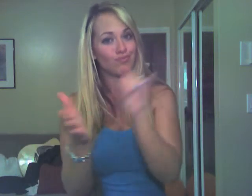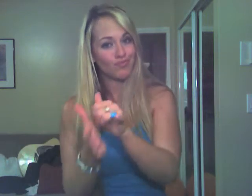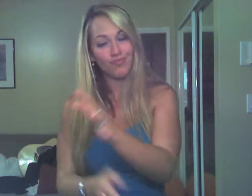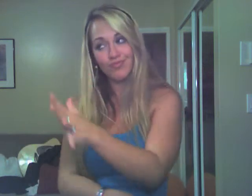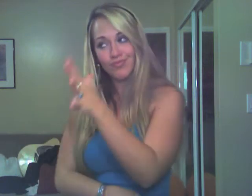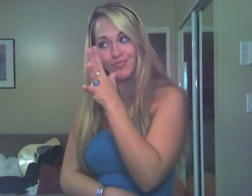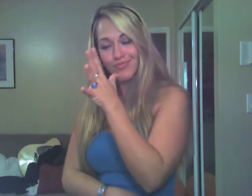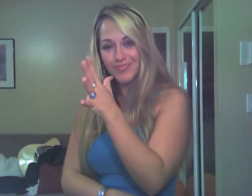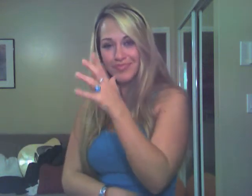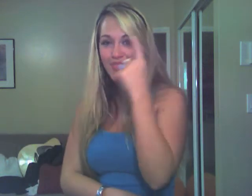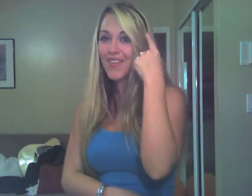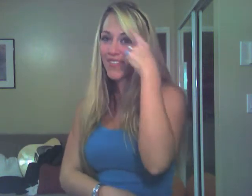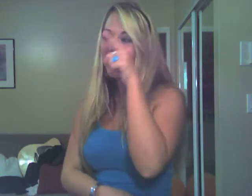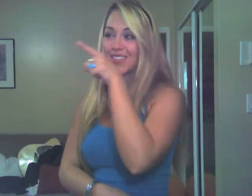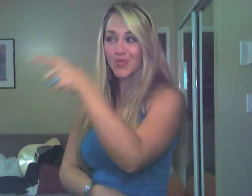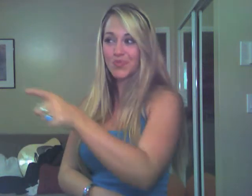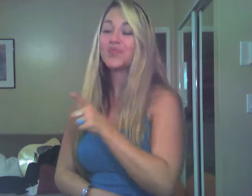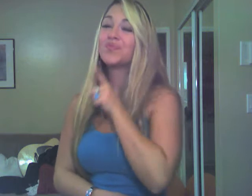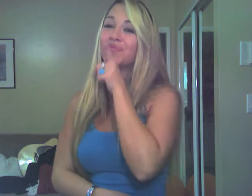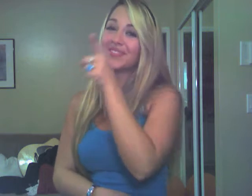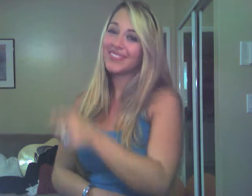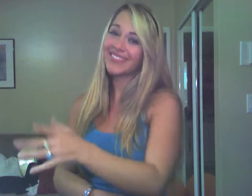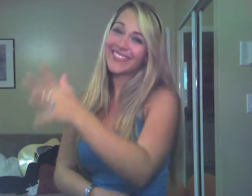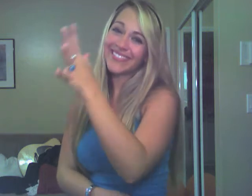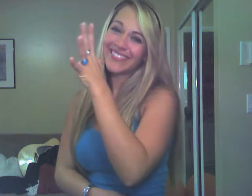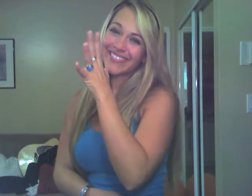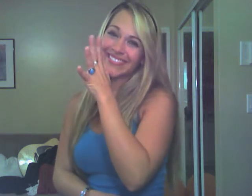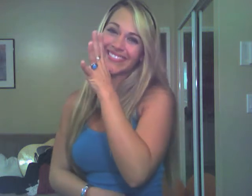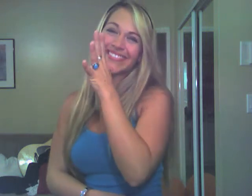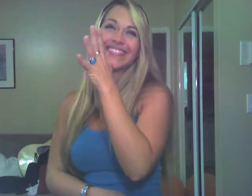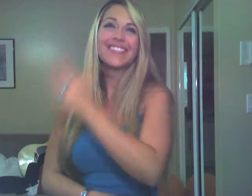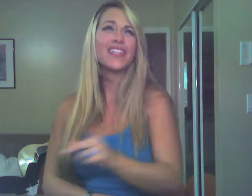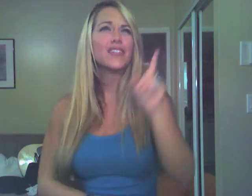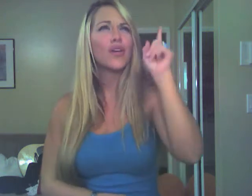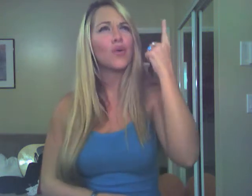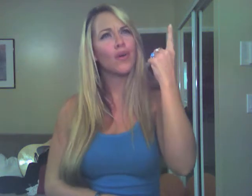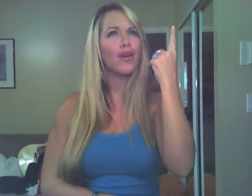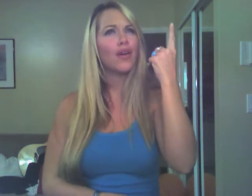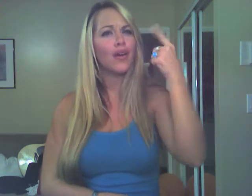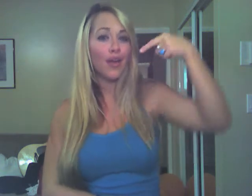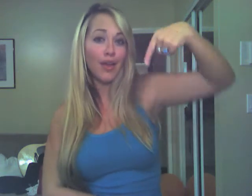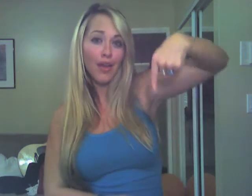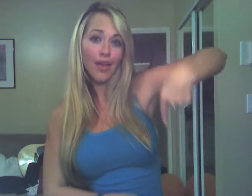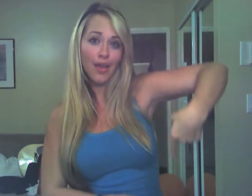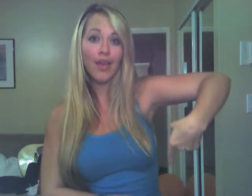But dad was mama, for she was mama. And there's that one